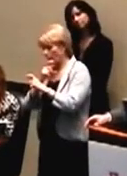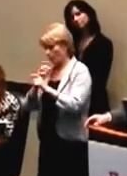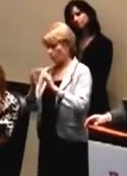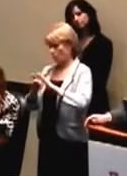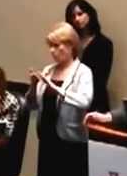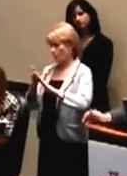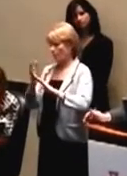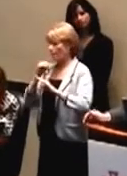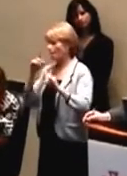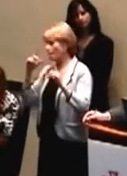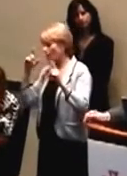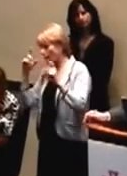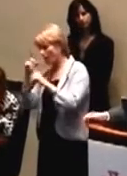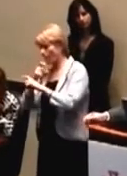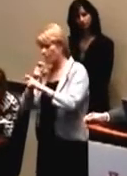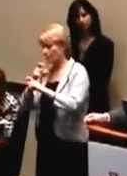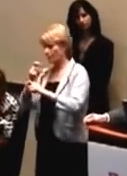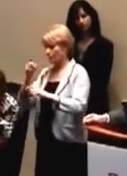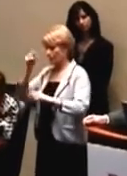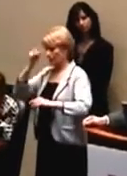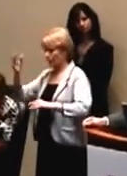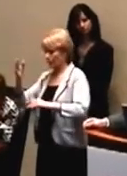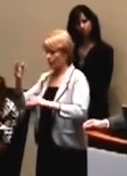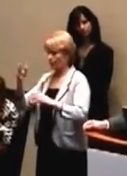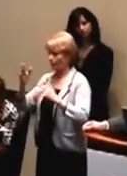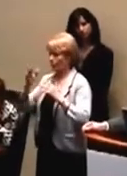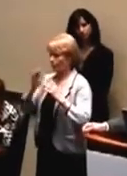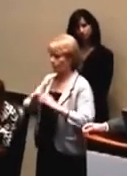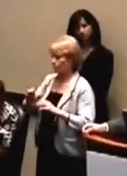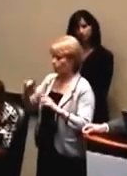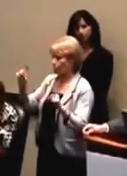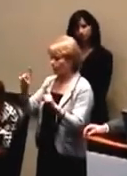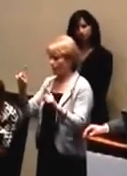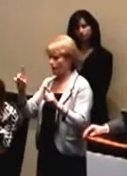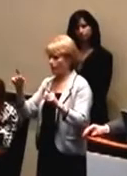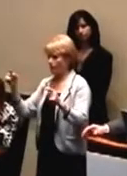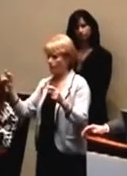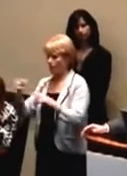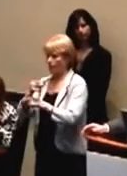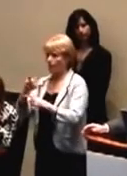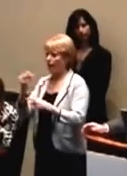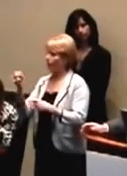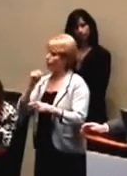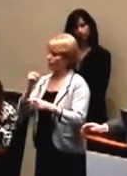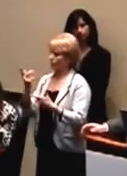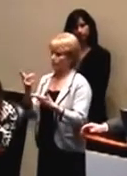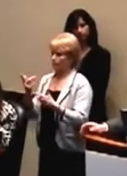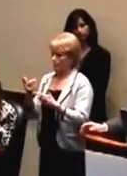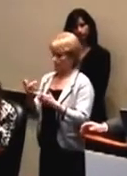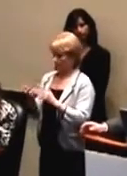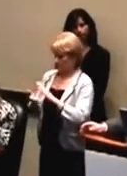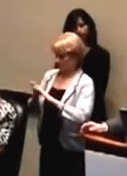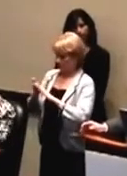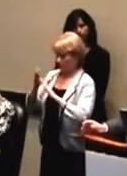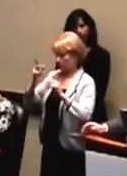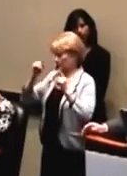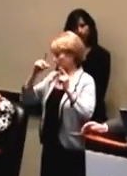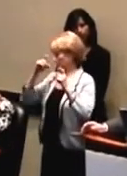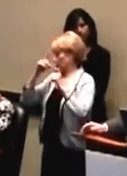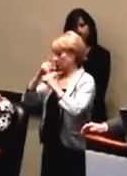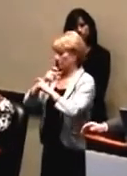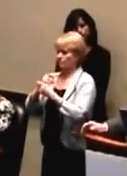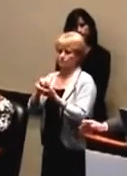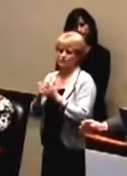It's very, very complicated to tell customers where they're going to, and actually the capacity of running that sort of complex service